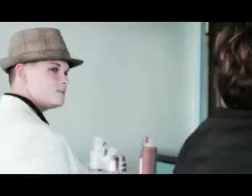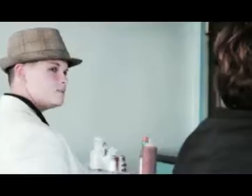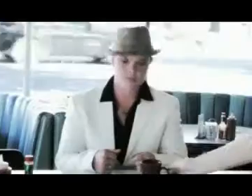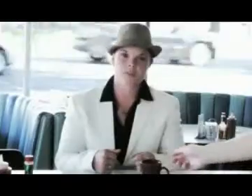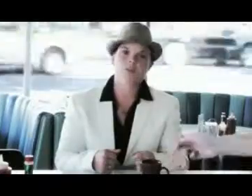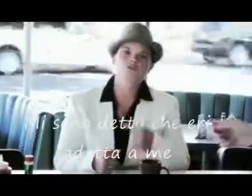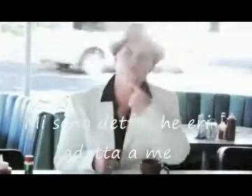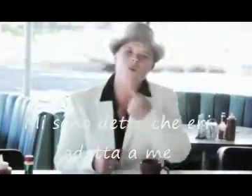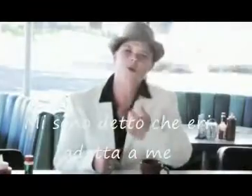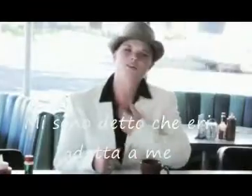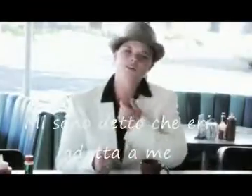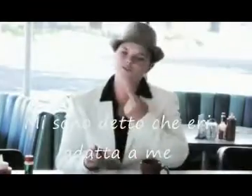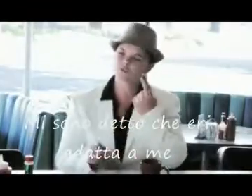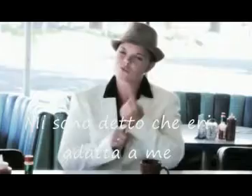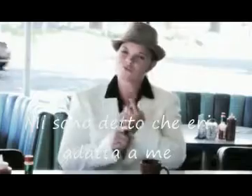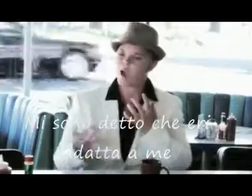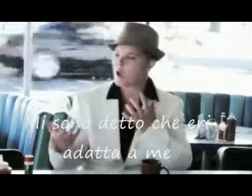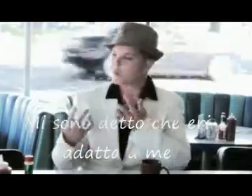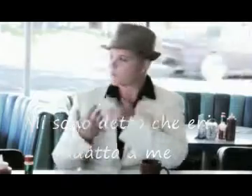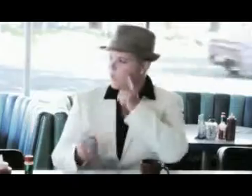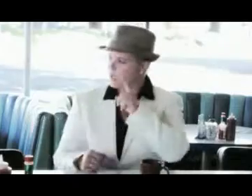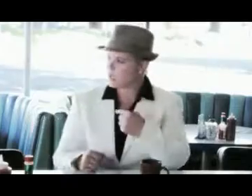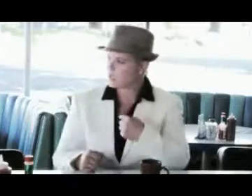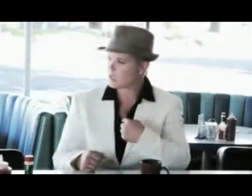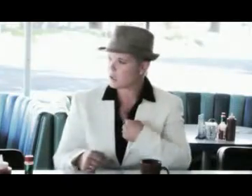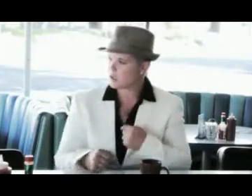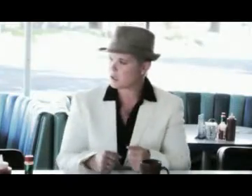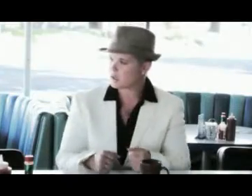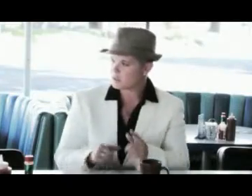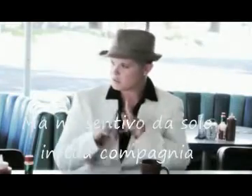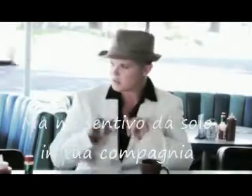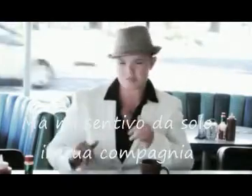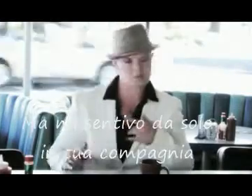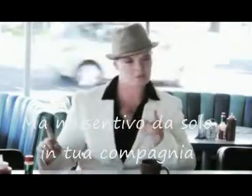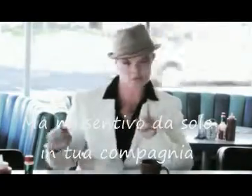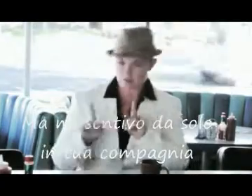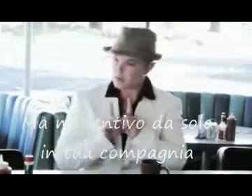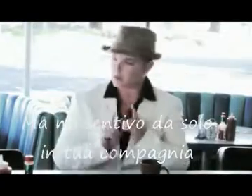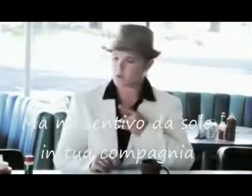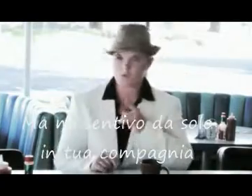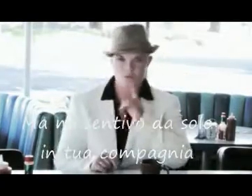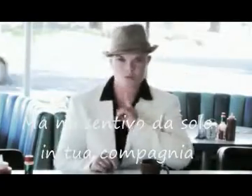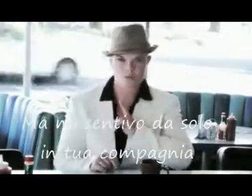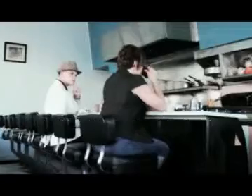I told myself that you were right for me But felt so lonely in your company